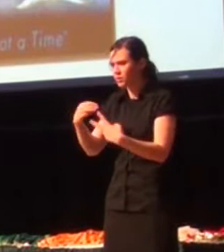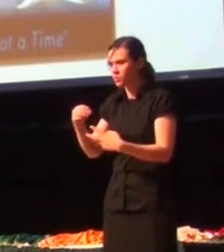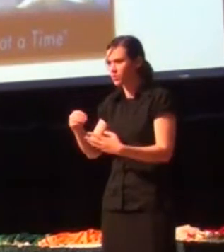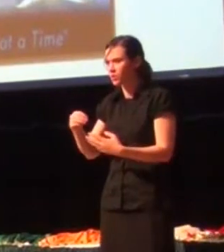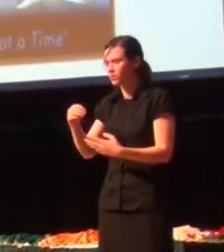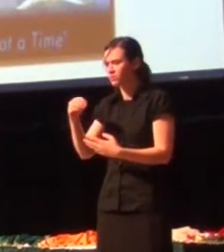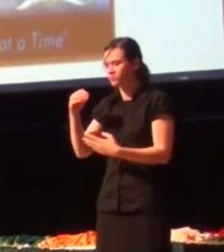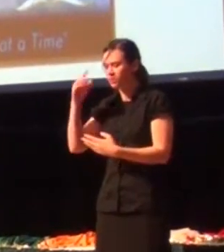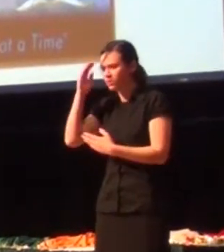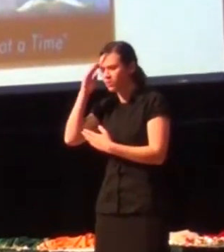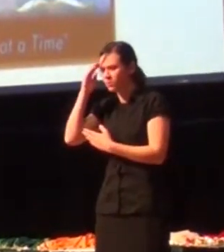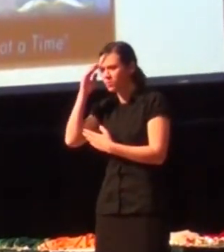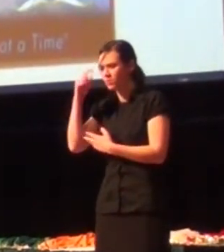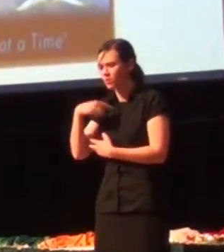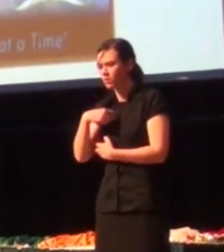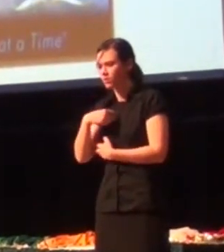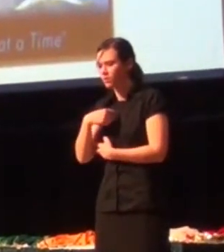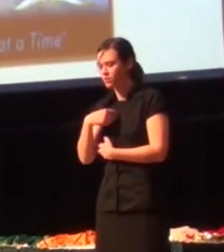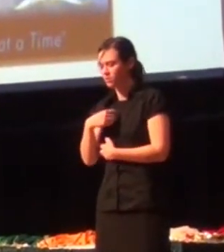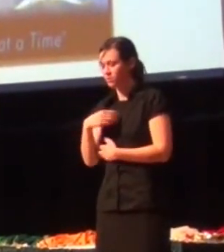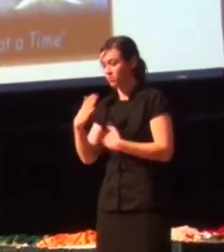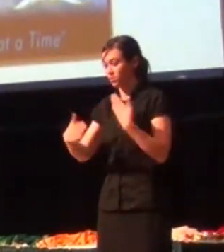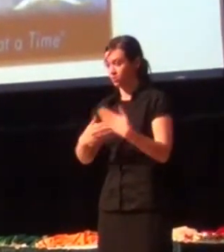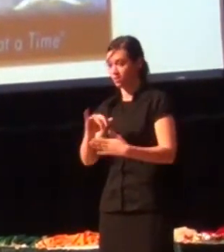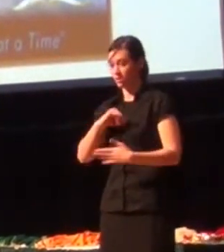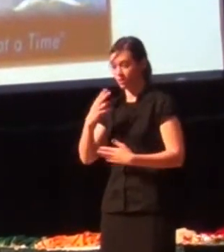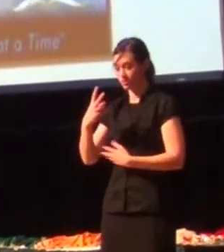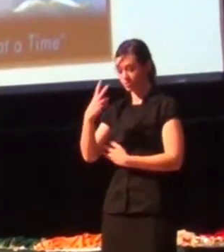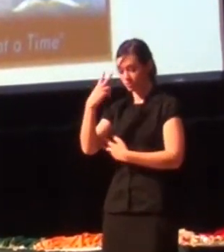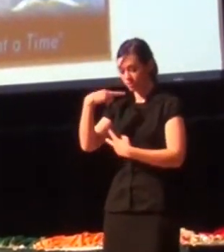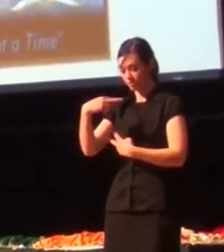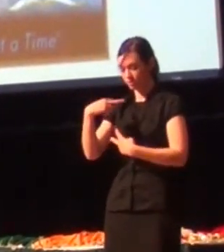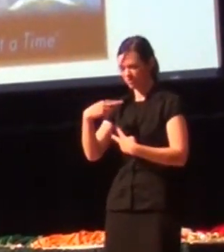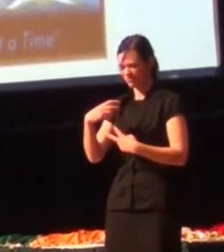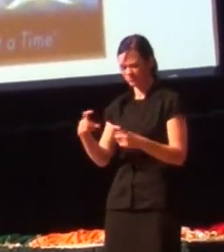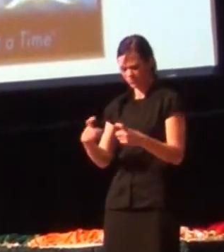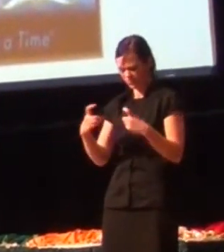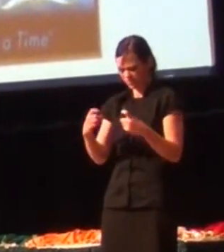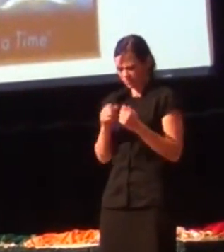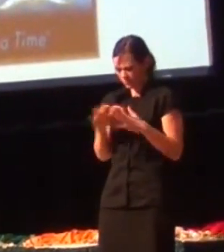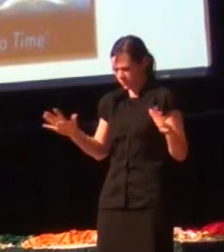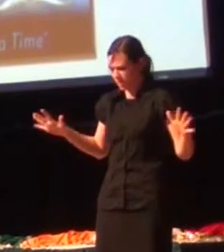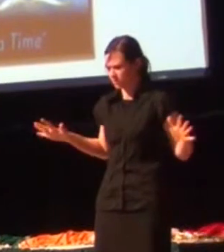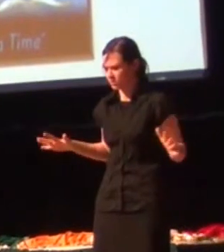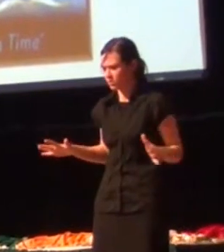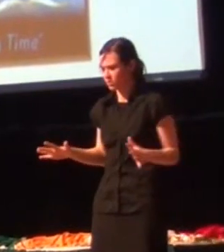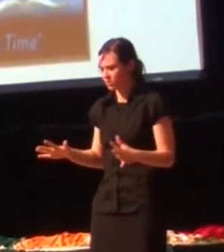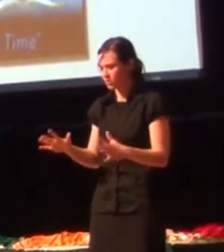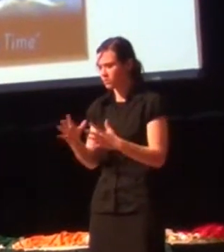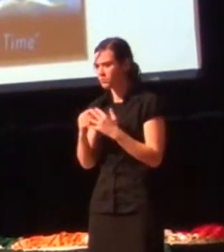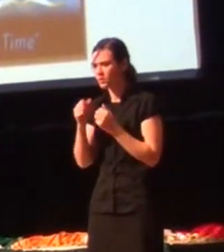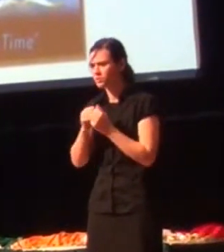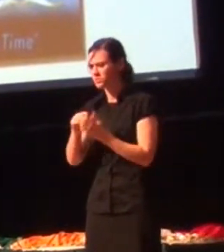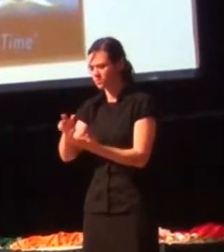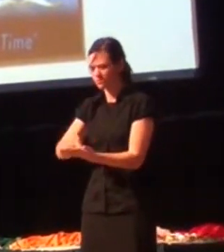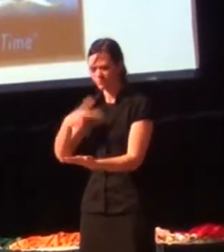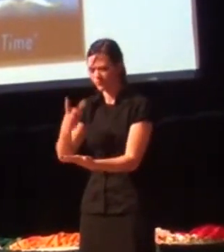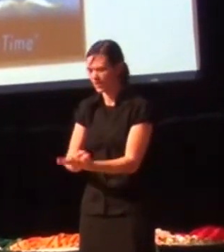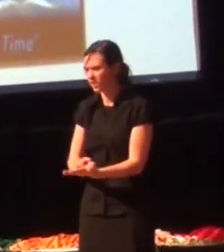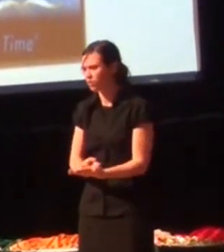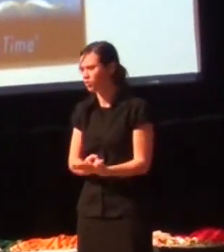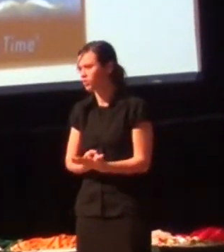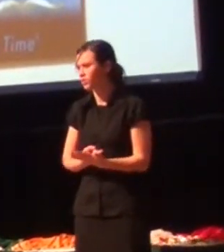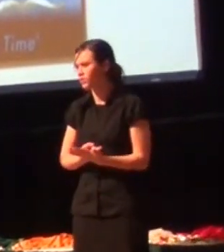All I see is another sinful mess, bound to be another letdown. Destinets say, I'm sorry